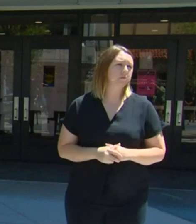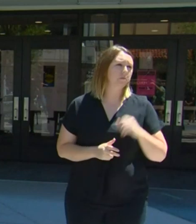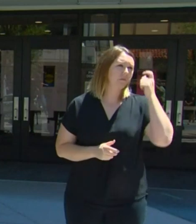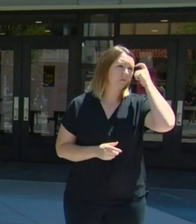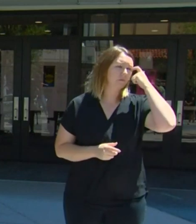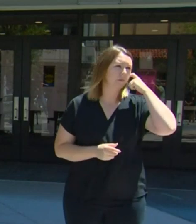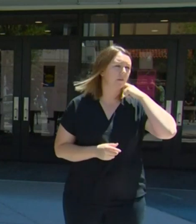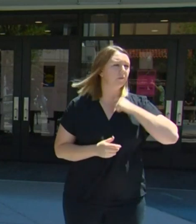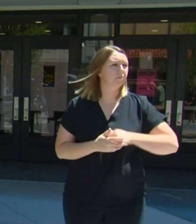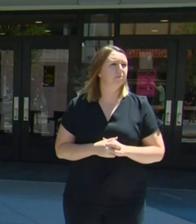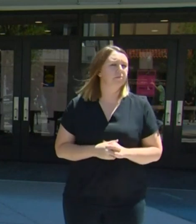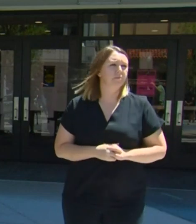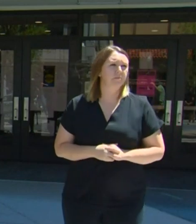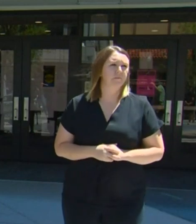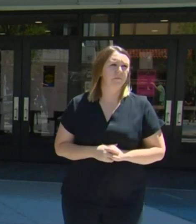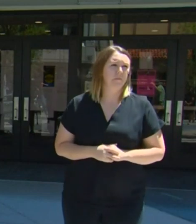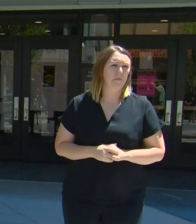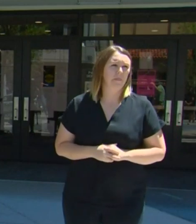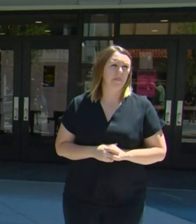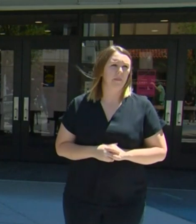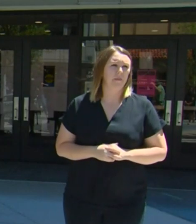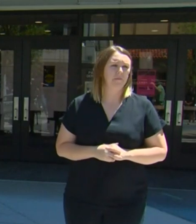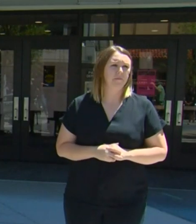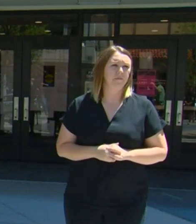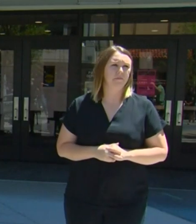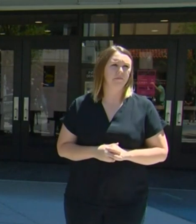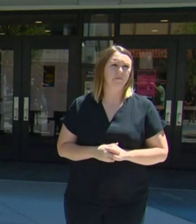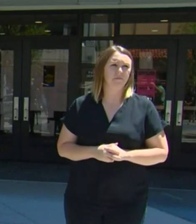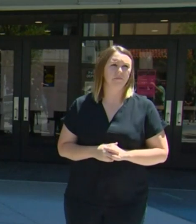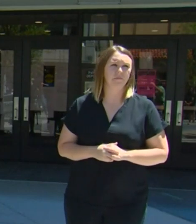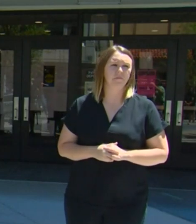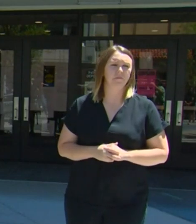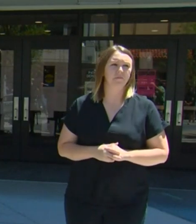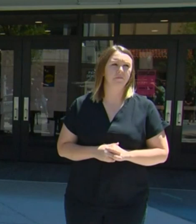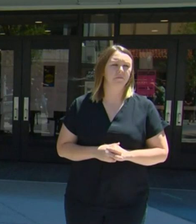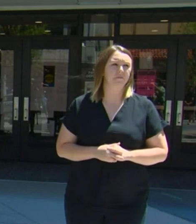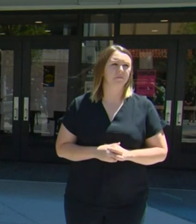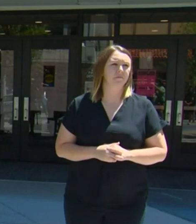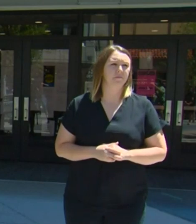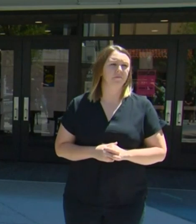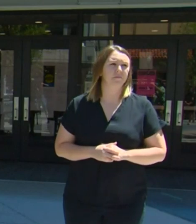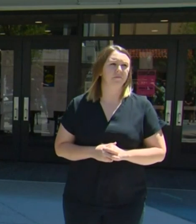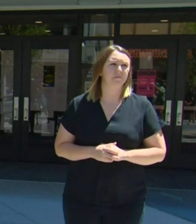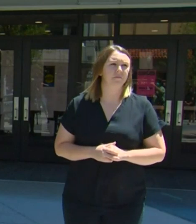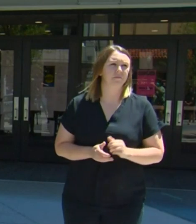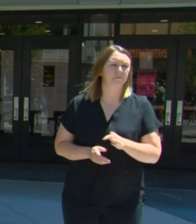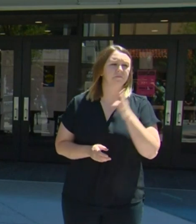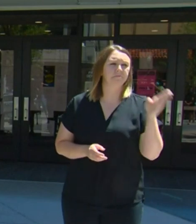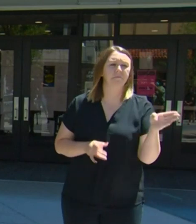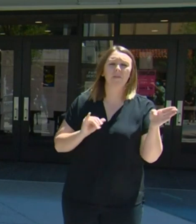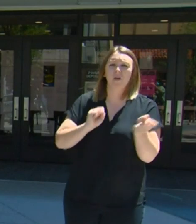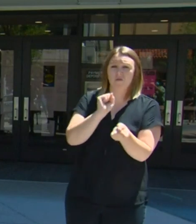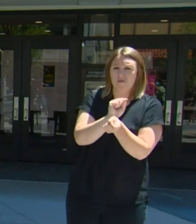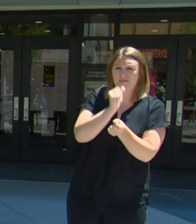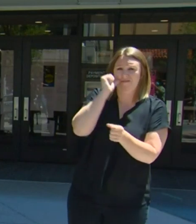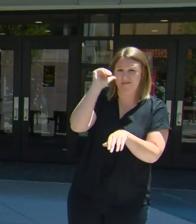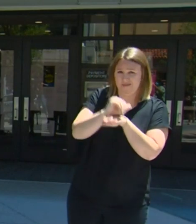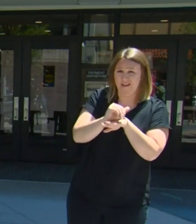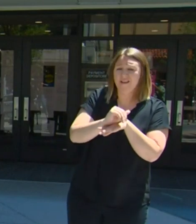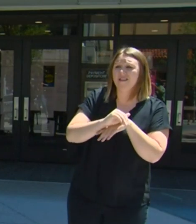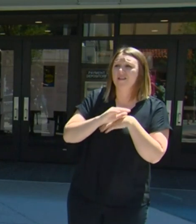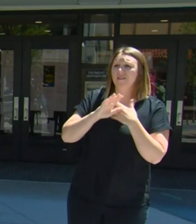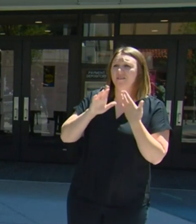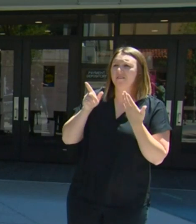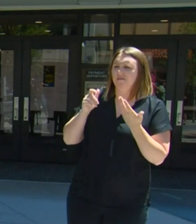So aside from the, uh, the arrest last night, how did you feel? Obviously there was, it was, you know, a pretty